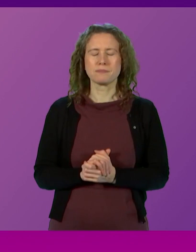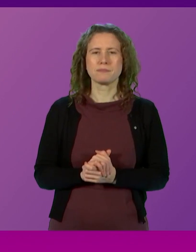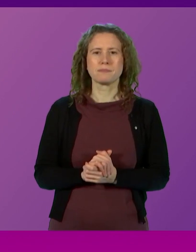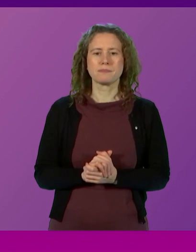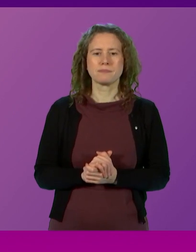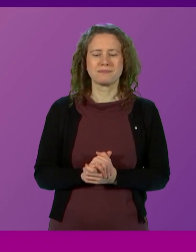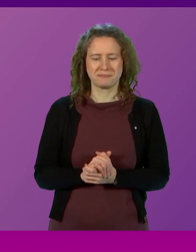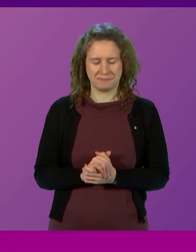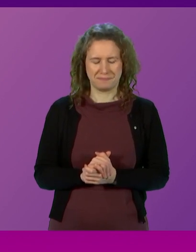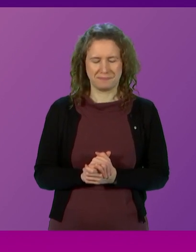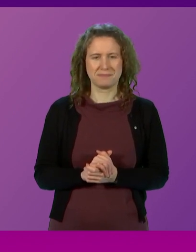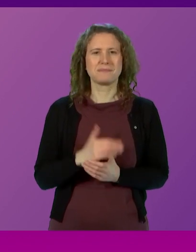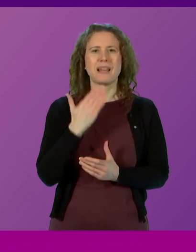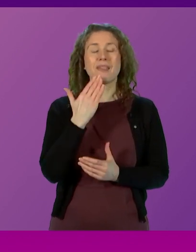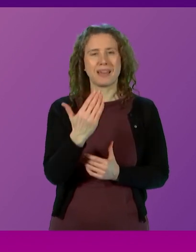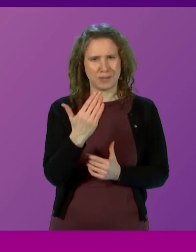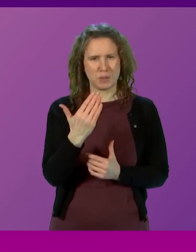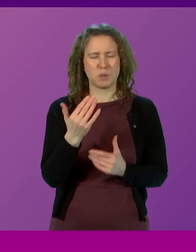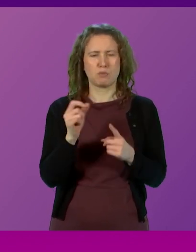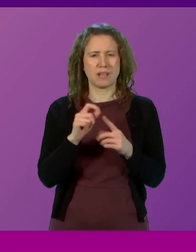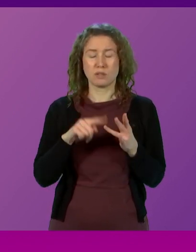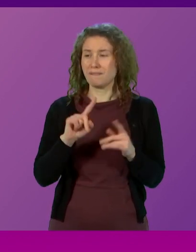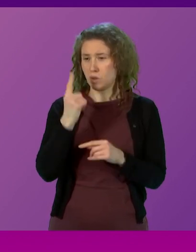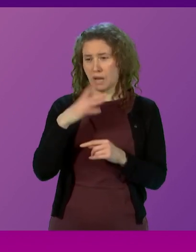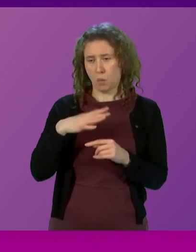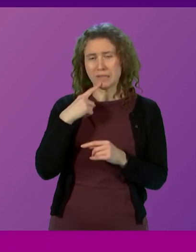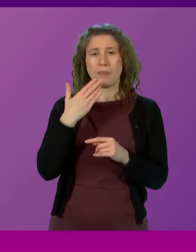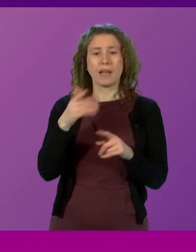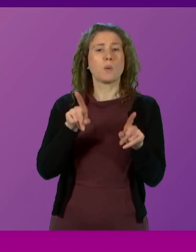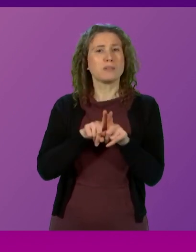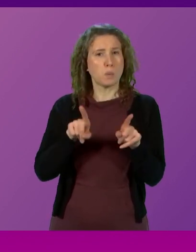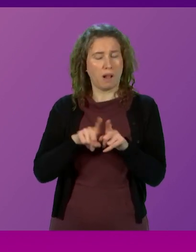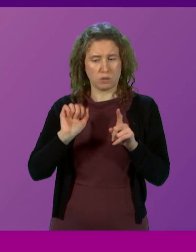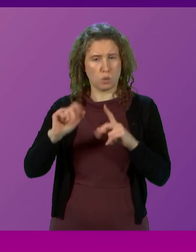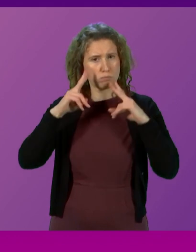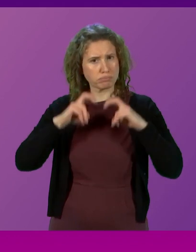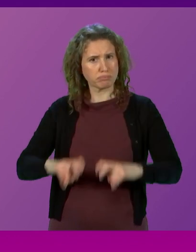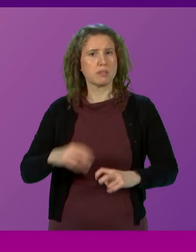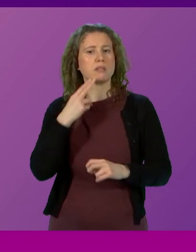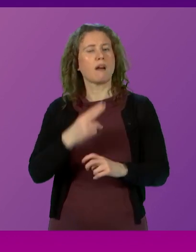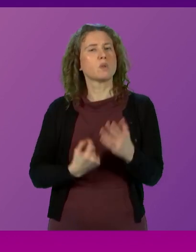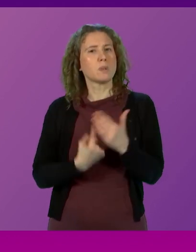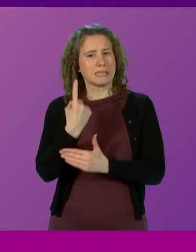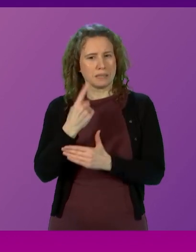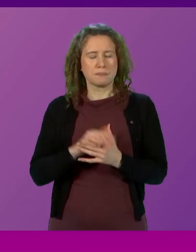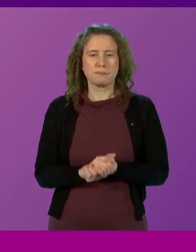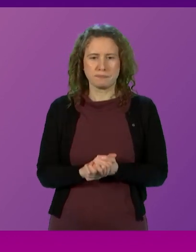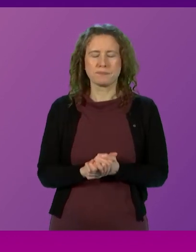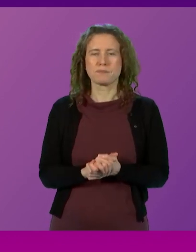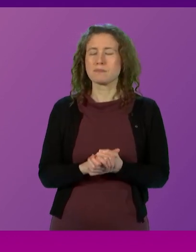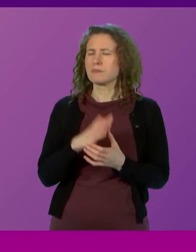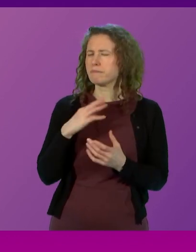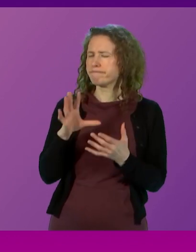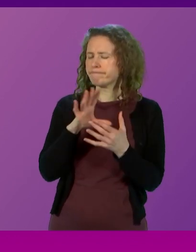Thank you, Presiding Officer. And can I too thank you for your investigations into this afternoon's incidents. And just to the